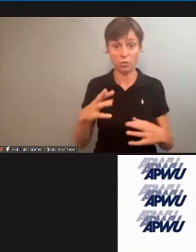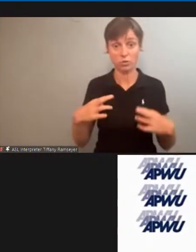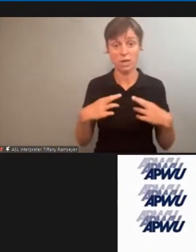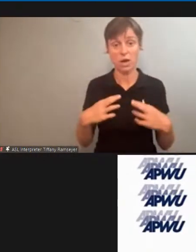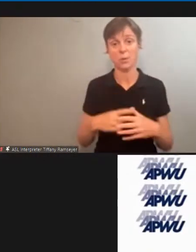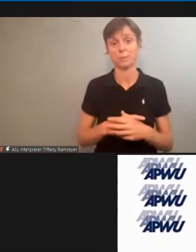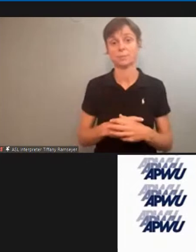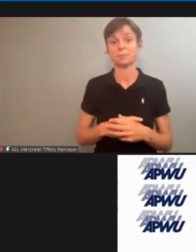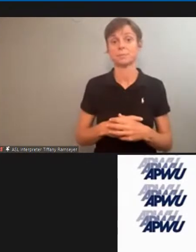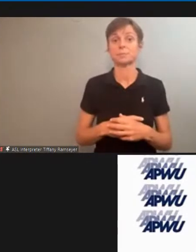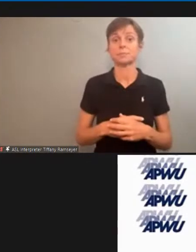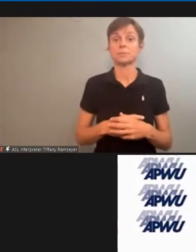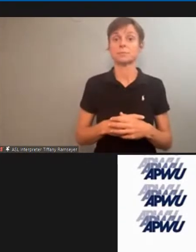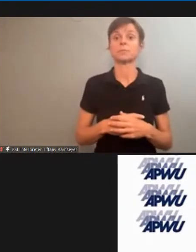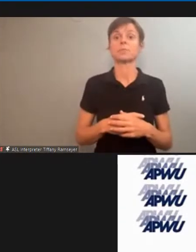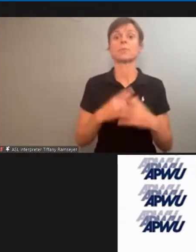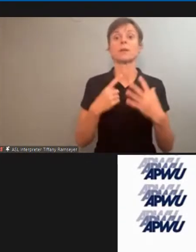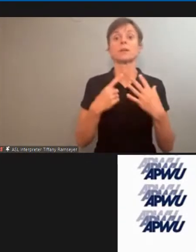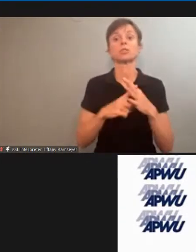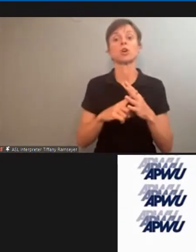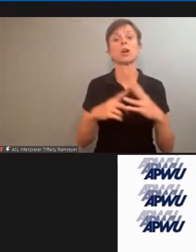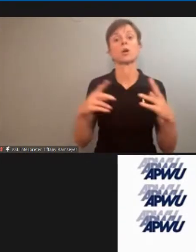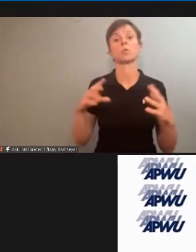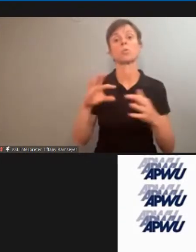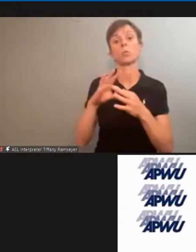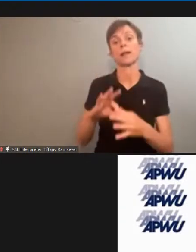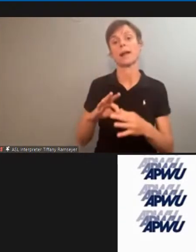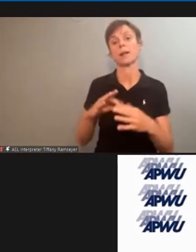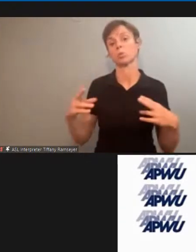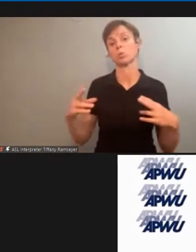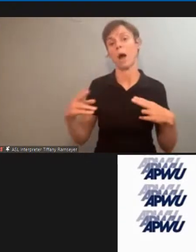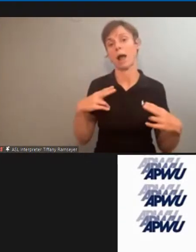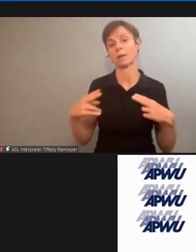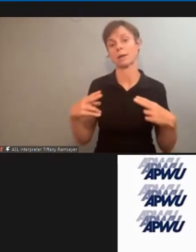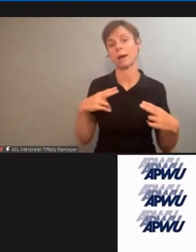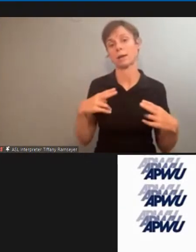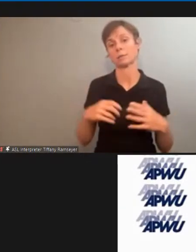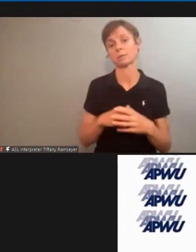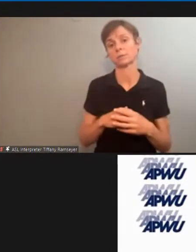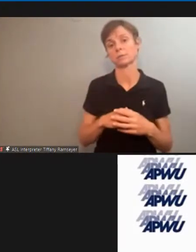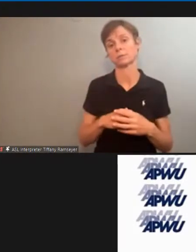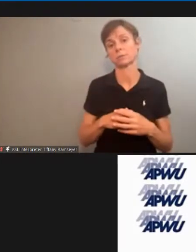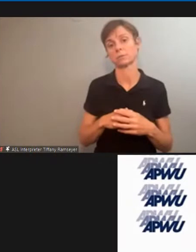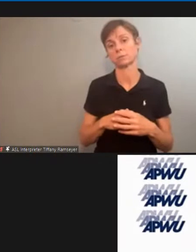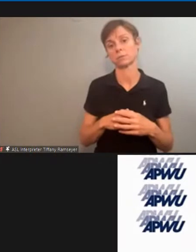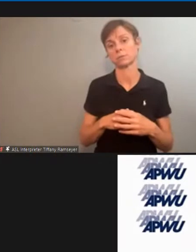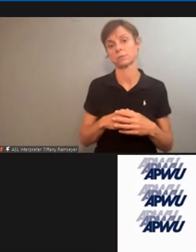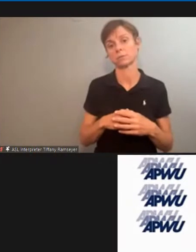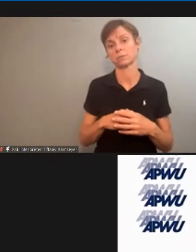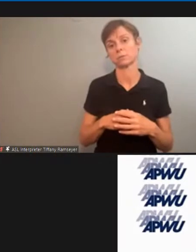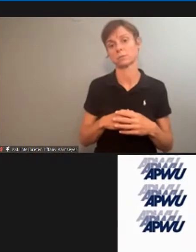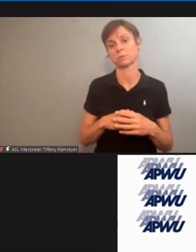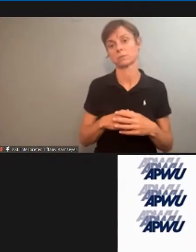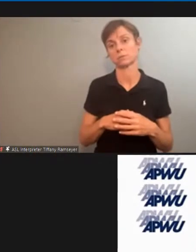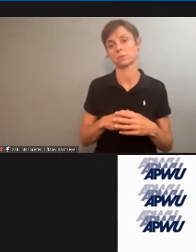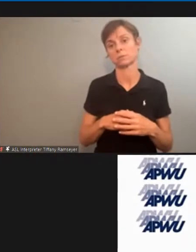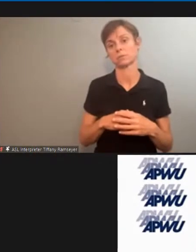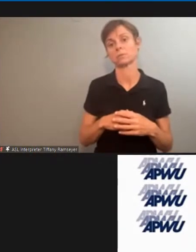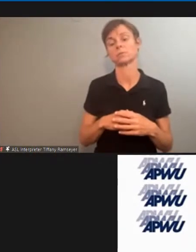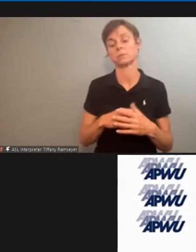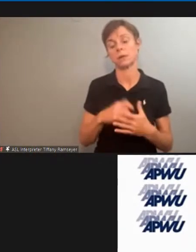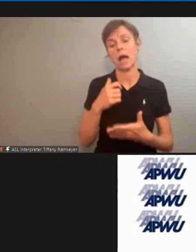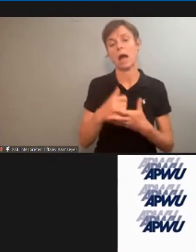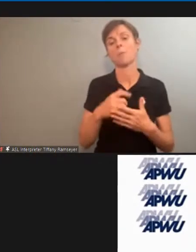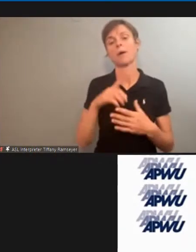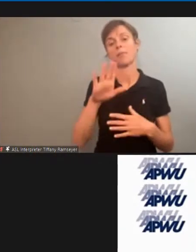Okay, so starting with the holiday help, the time does have to be kept up on a certain amount